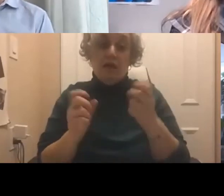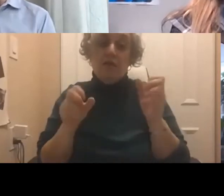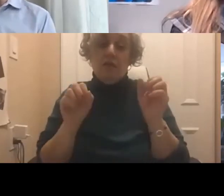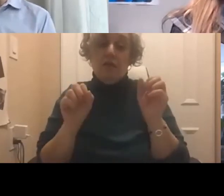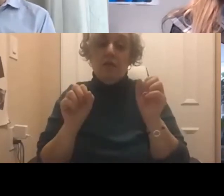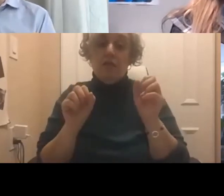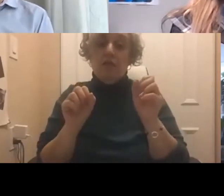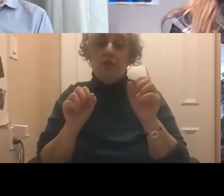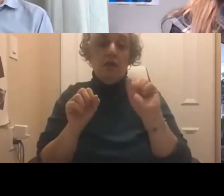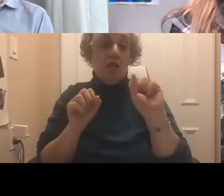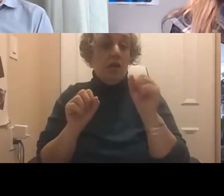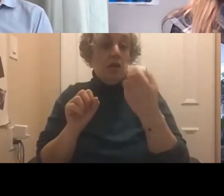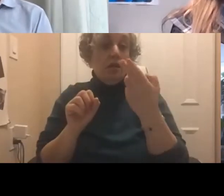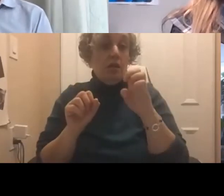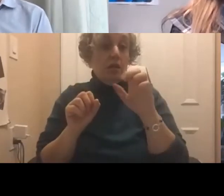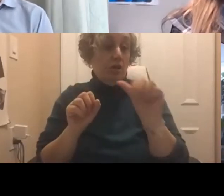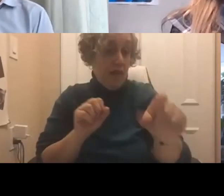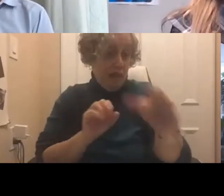You know,